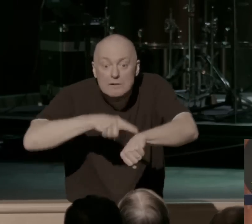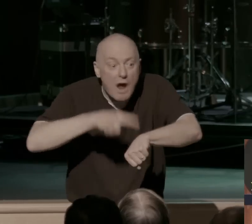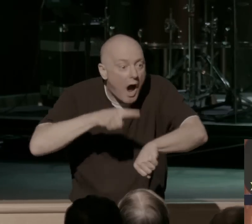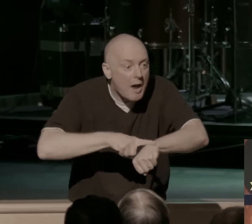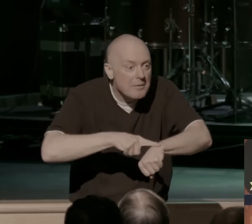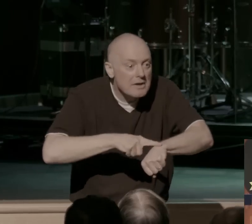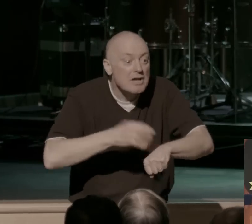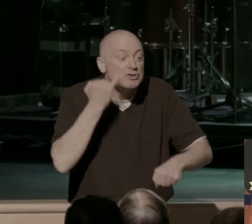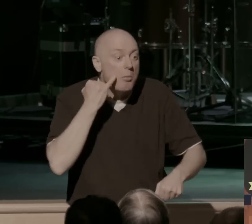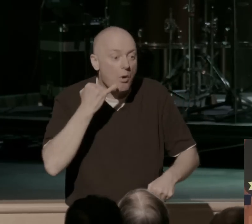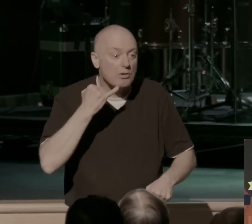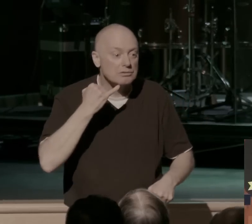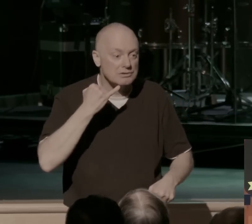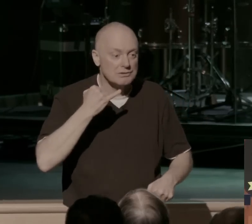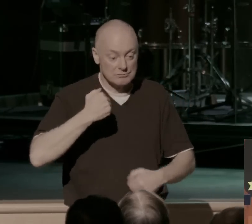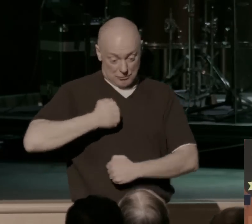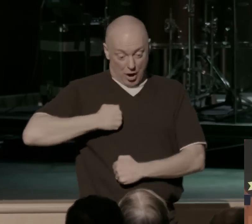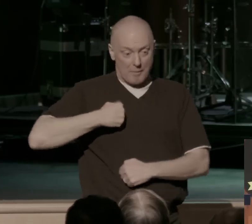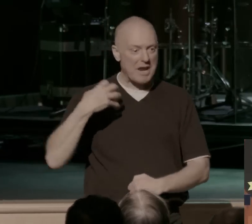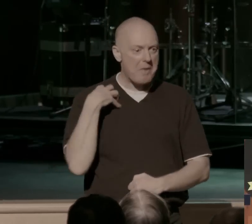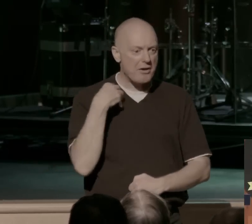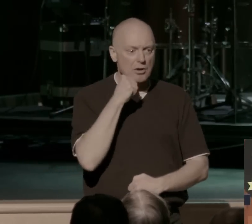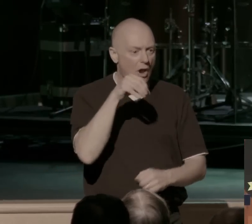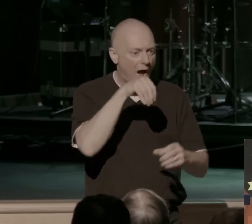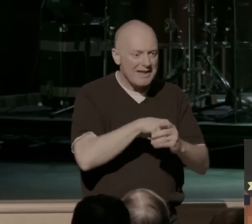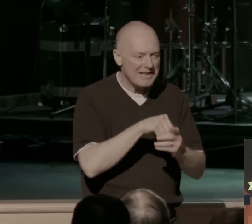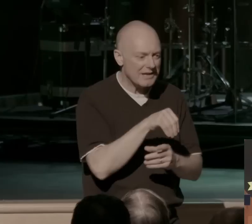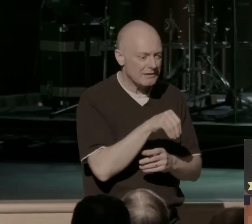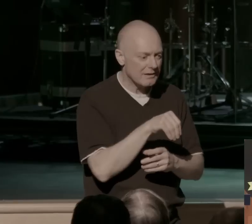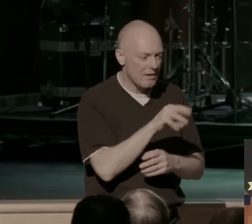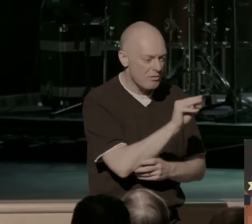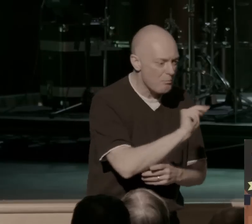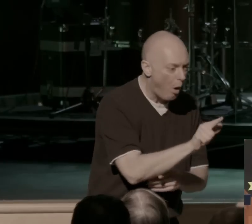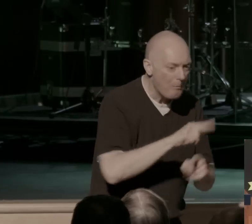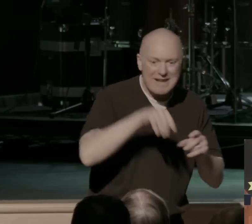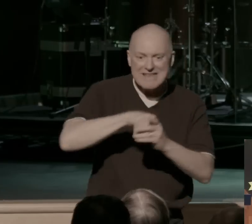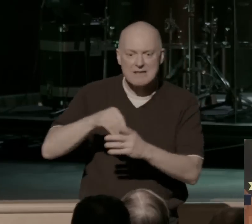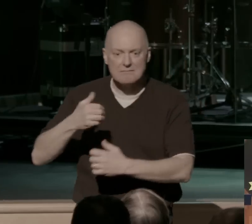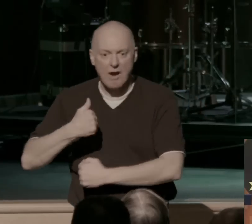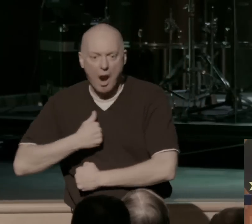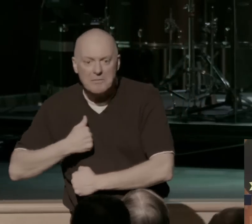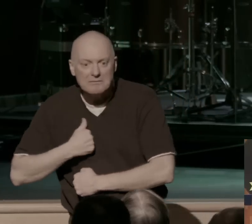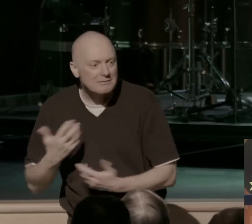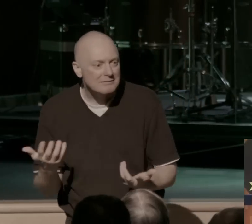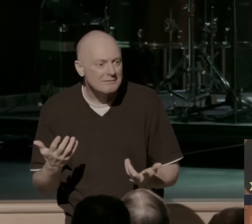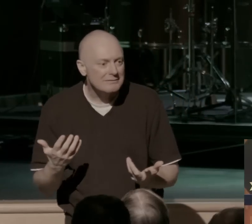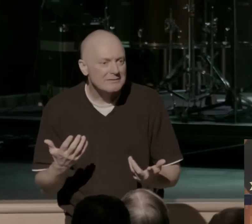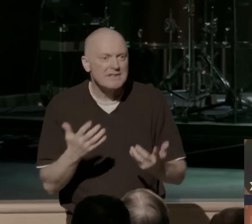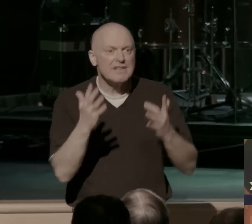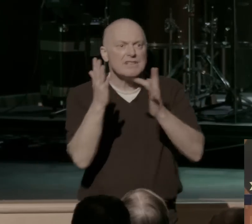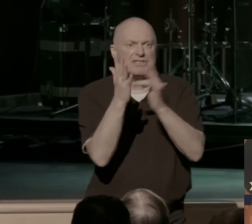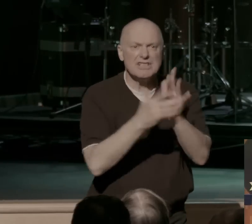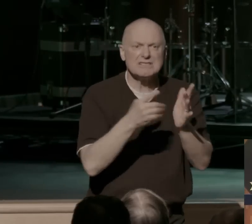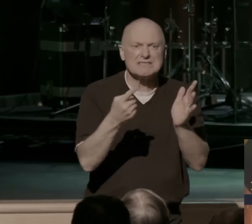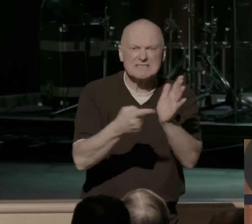in the mall? And you know, Jesus says a lot of things that seem very extreme, too intense.